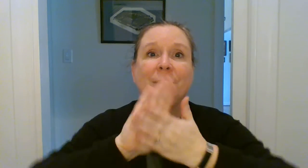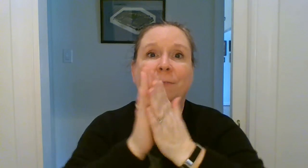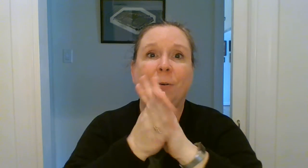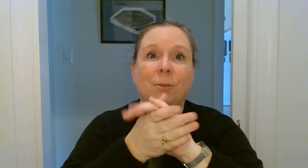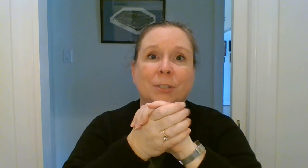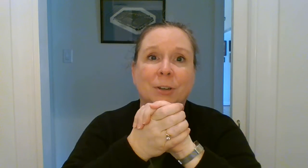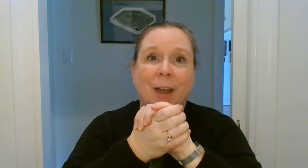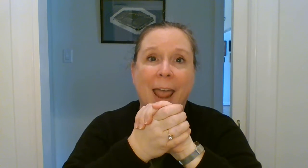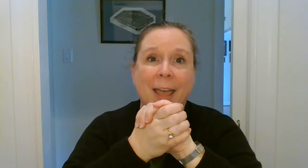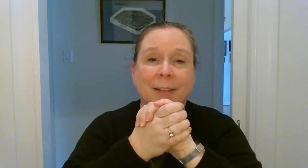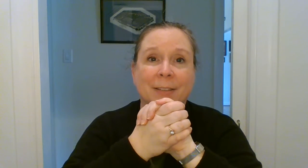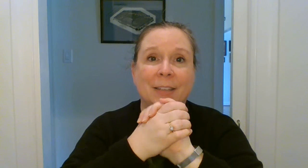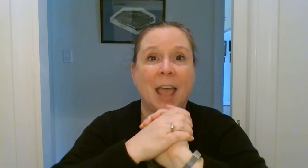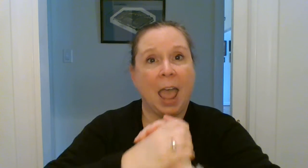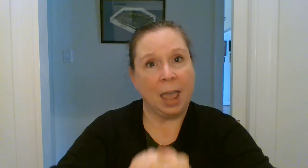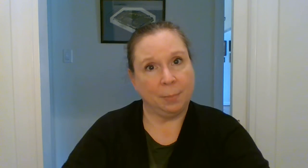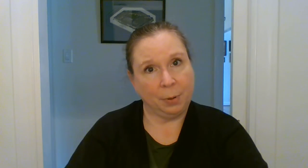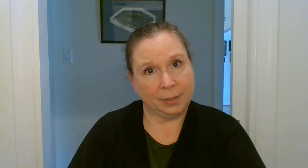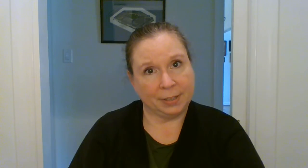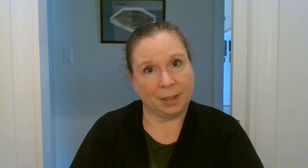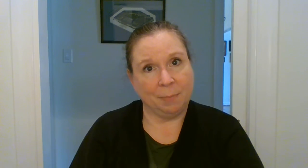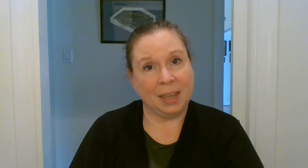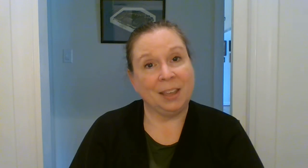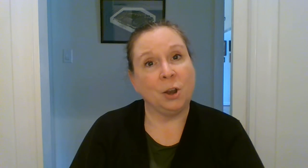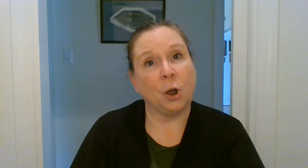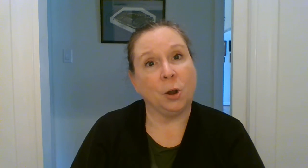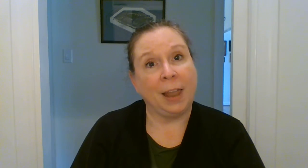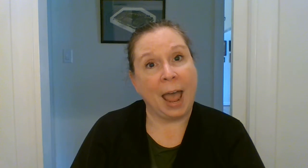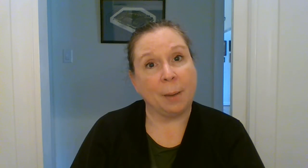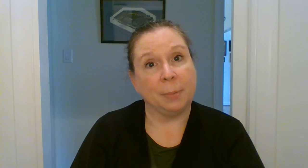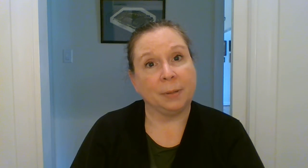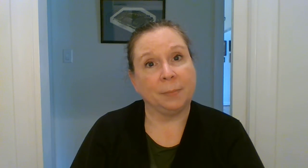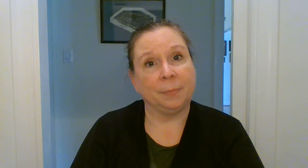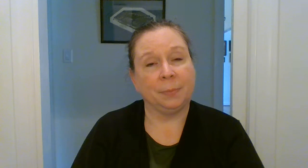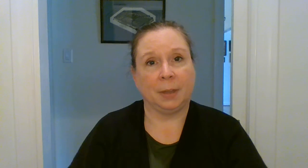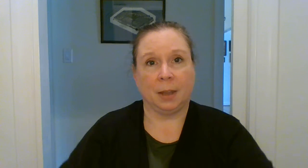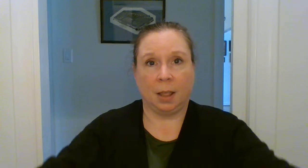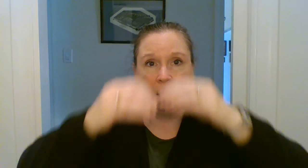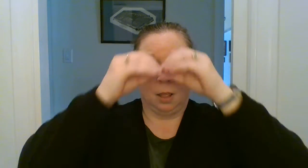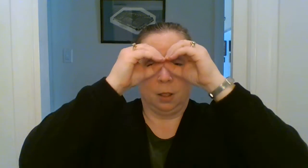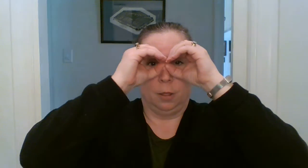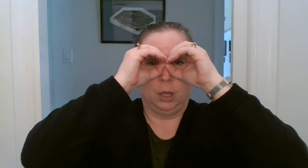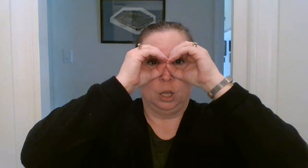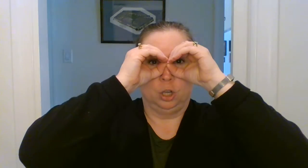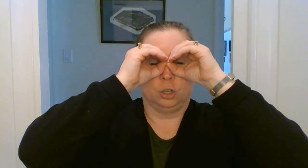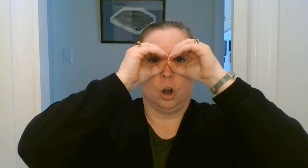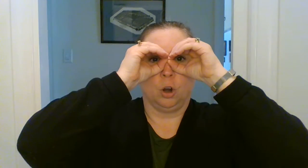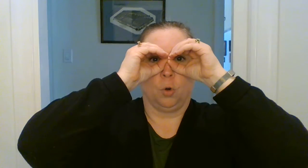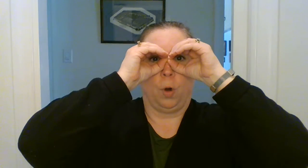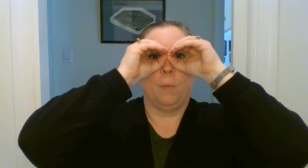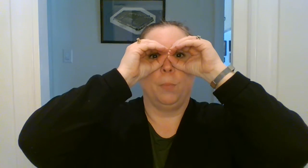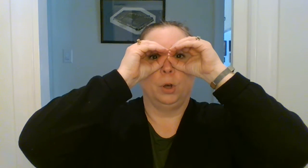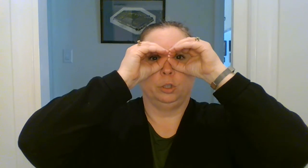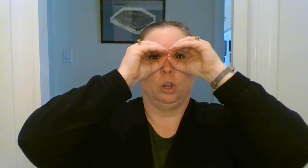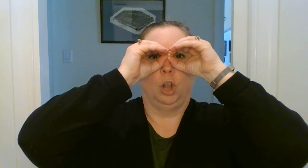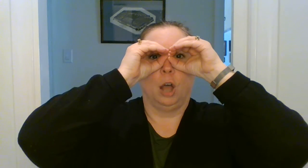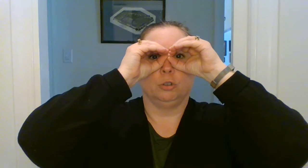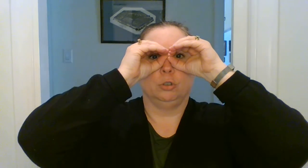folds her hands and puts them in her lap. These are Grandpa's glasses.